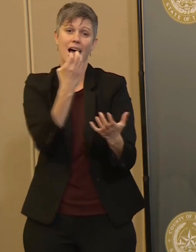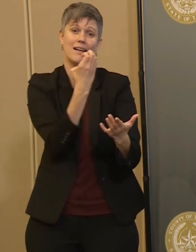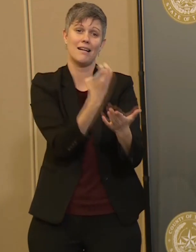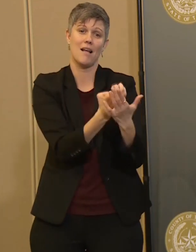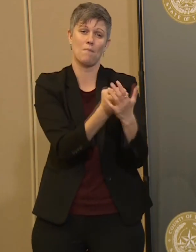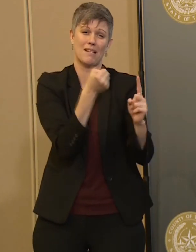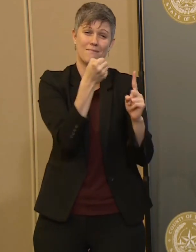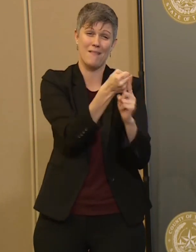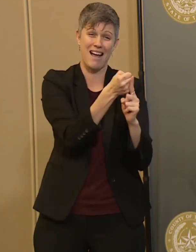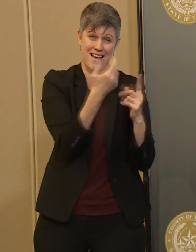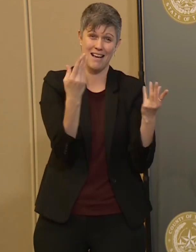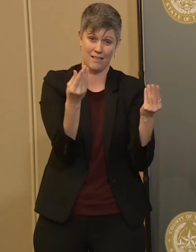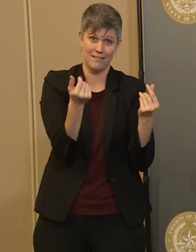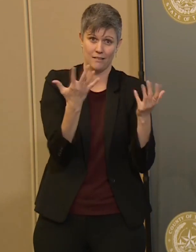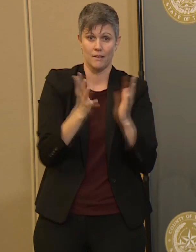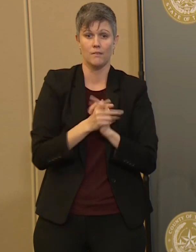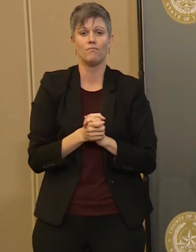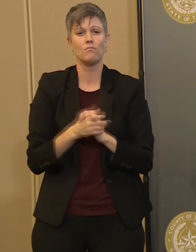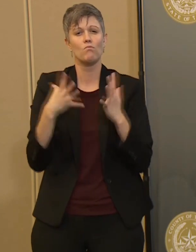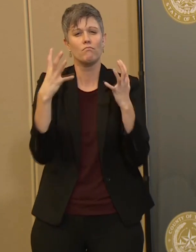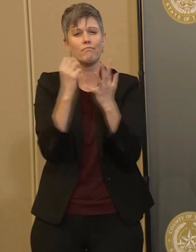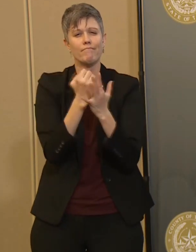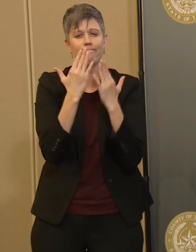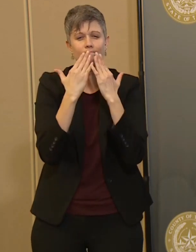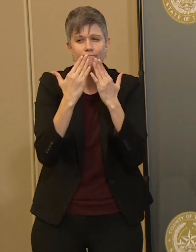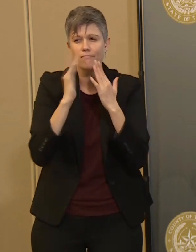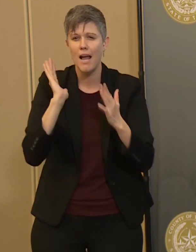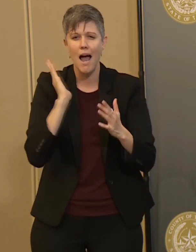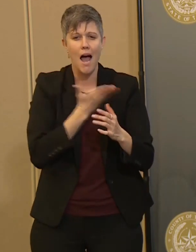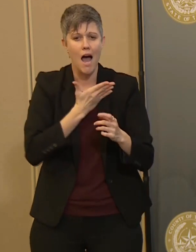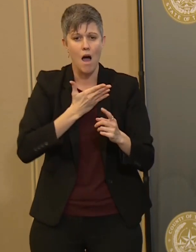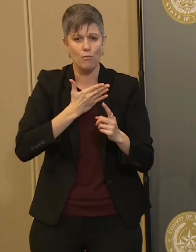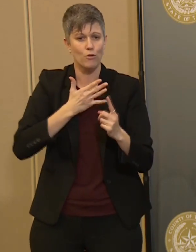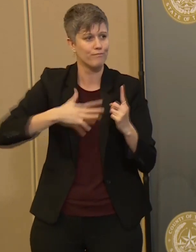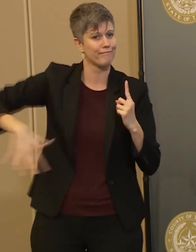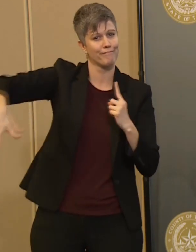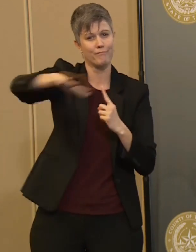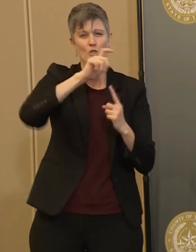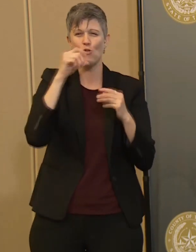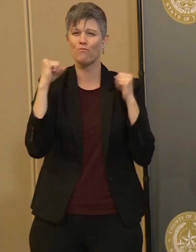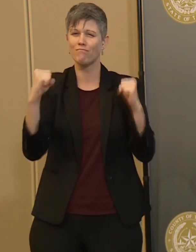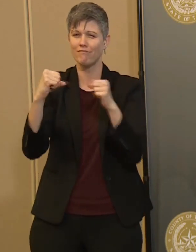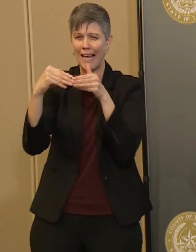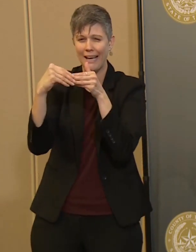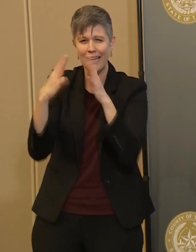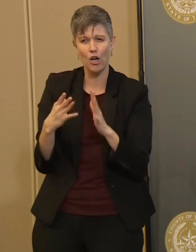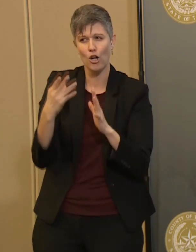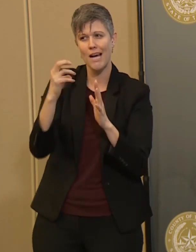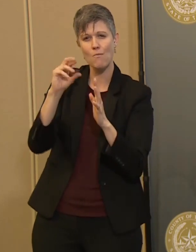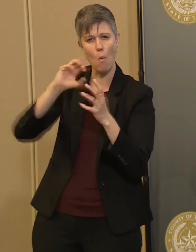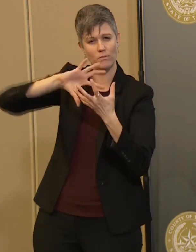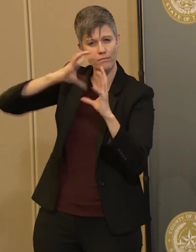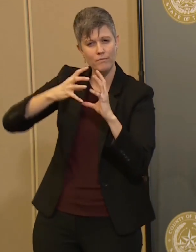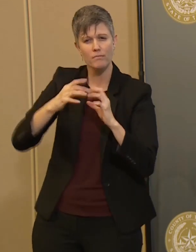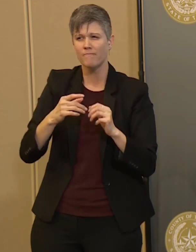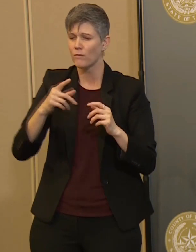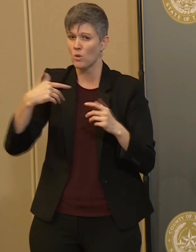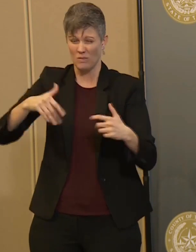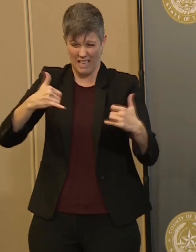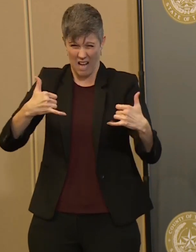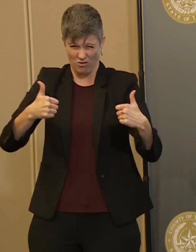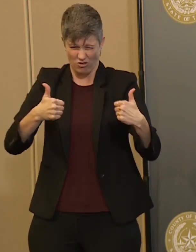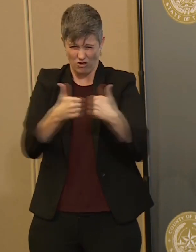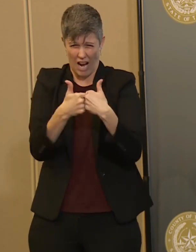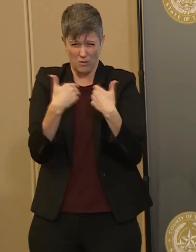So I just want to say thank you to all the local heroes who are meeting this challenge with all their talents,